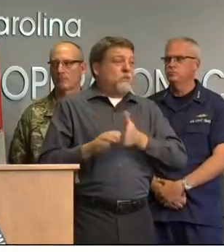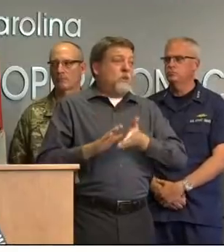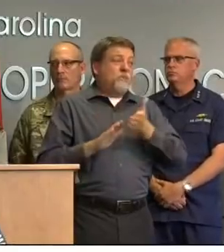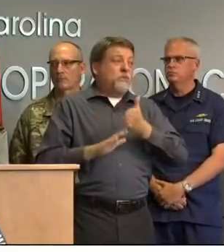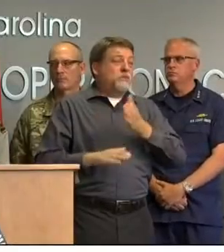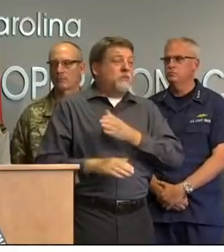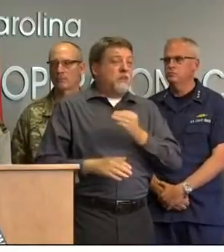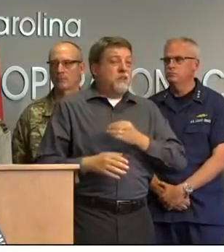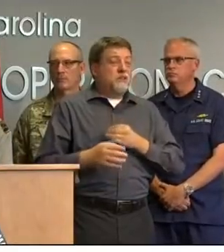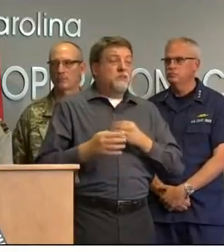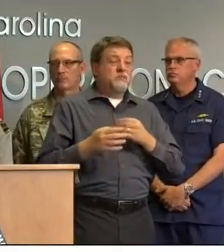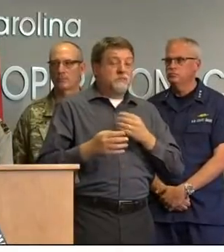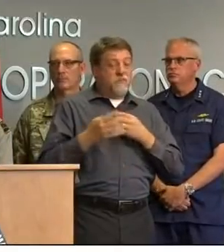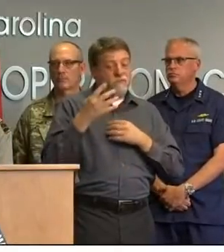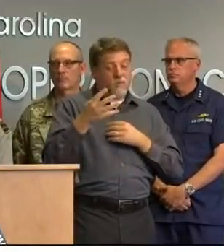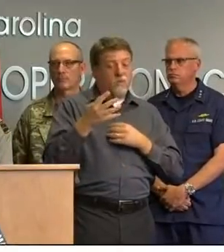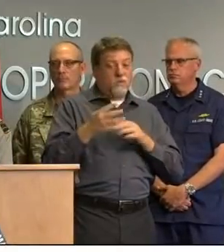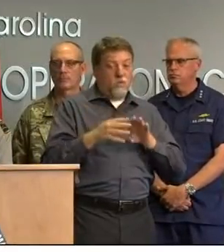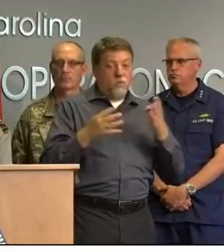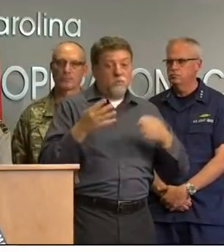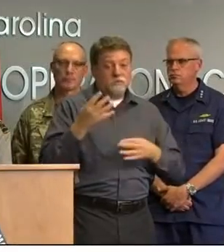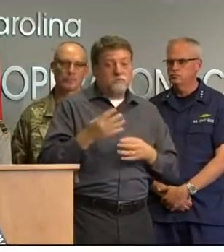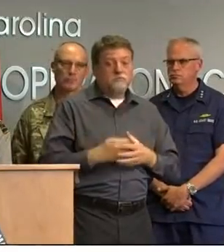uh centers and four operational